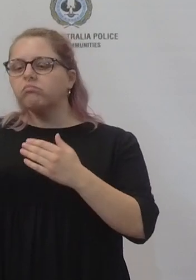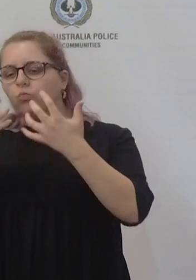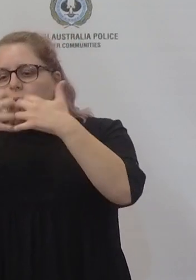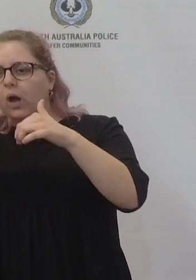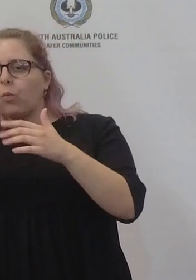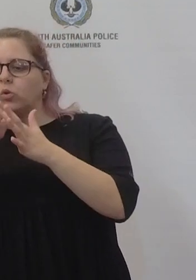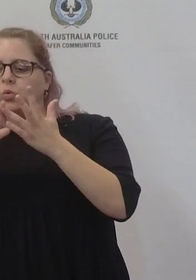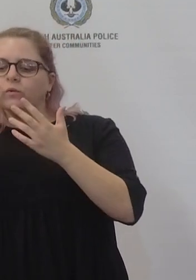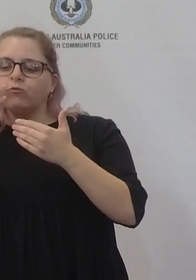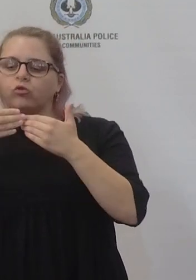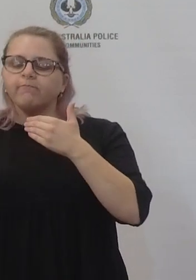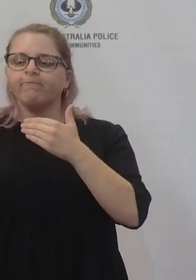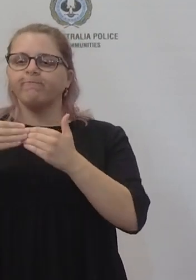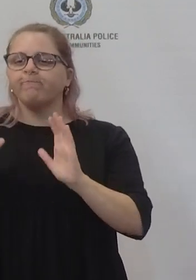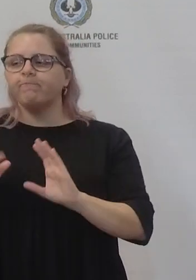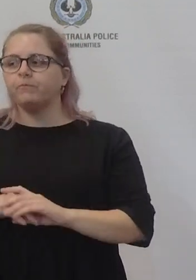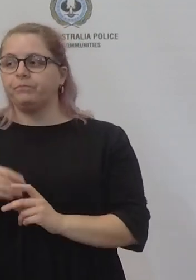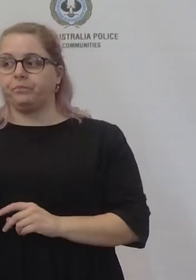Rick, I please ask you,